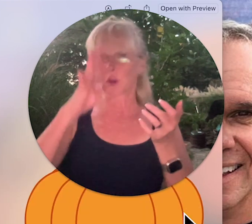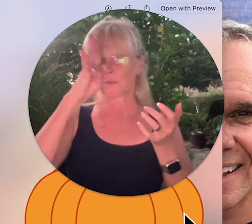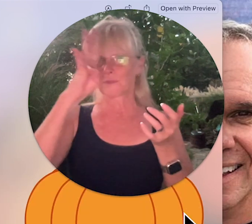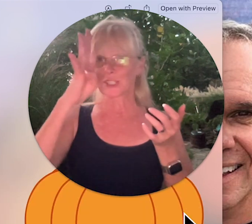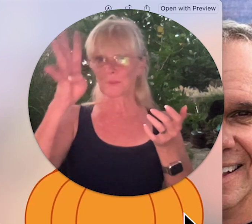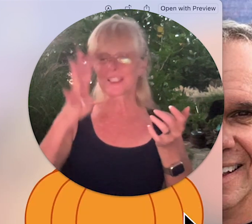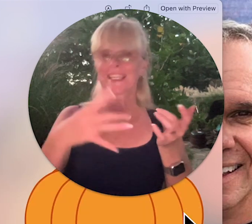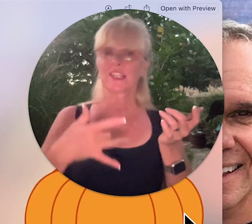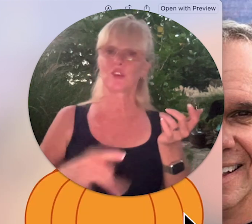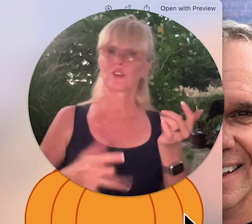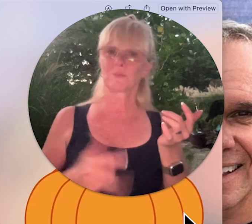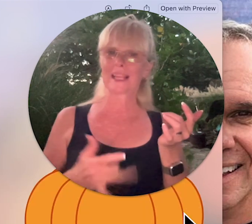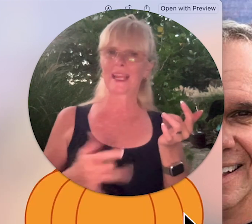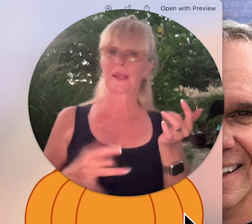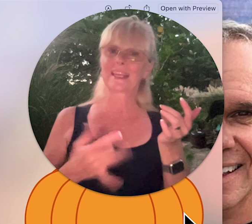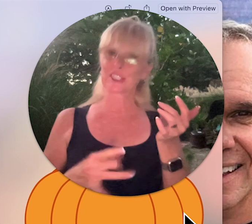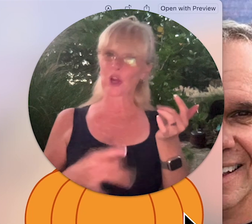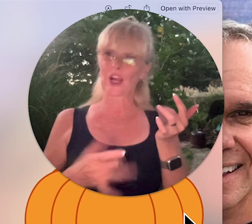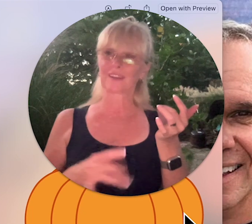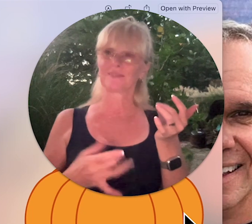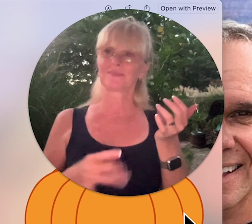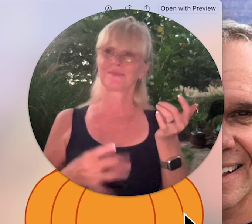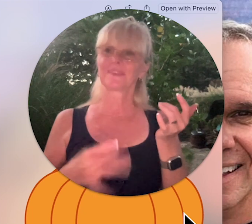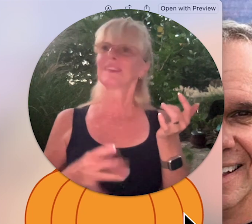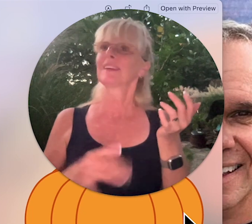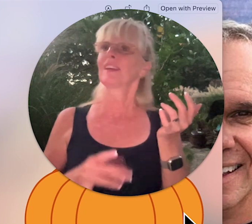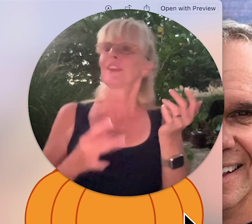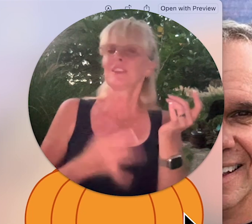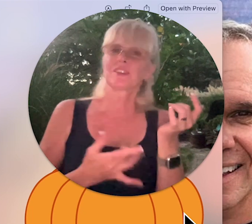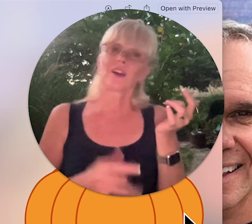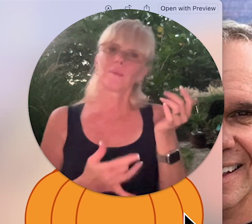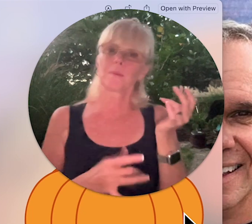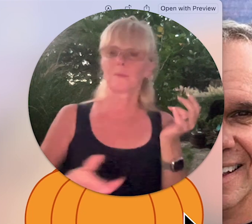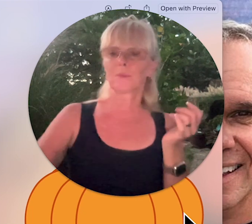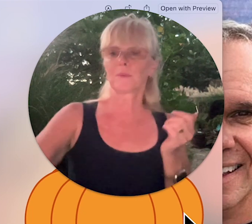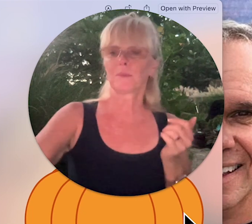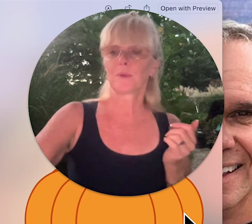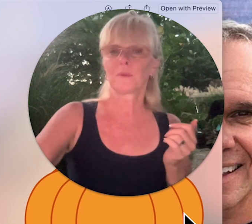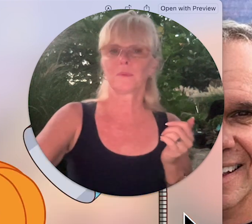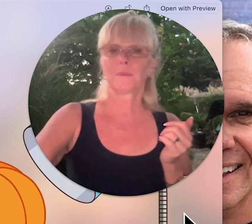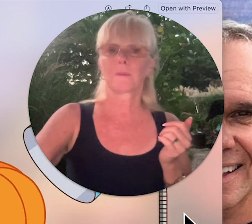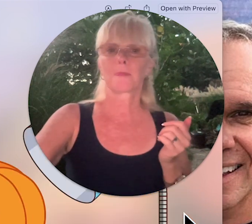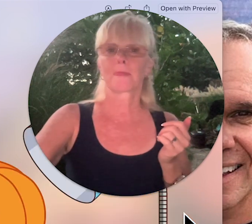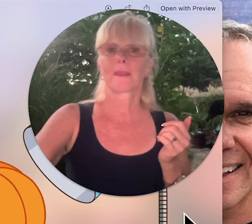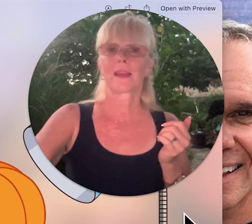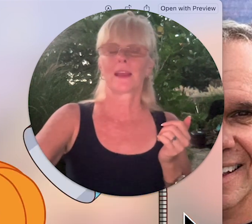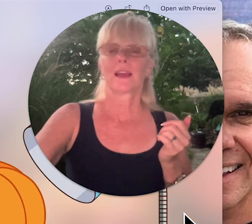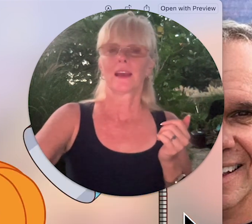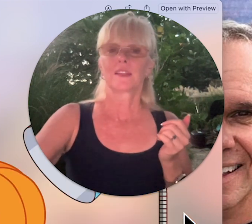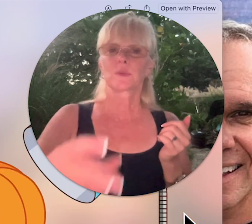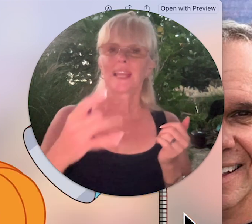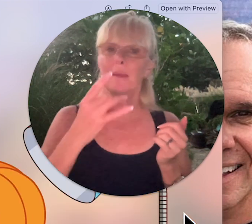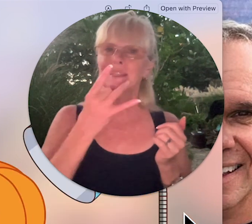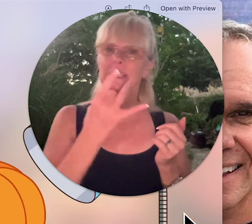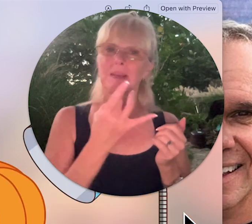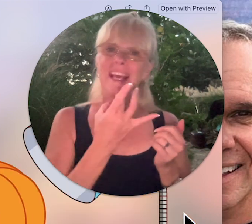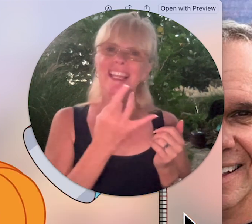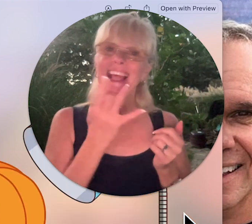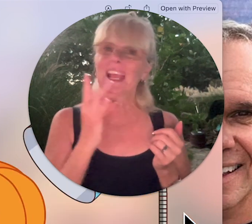just pretend you're playing guitar guitar this one happens to be a lamp